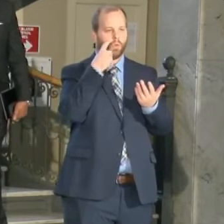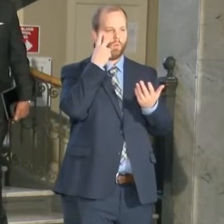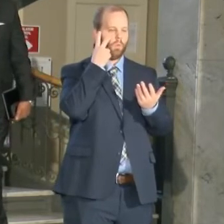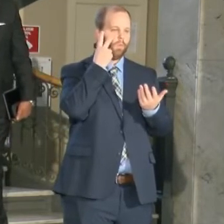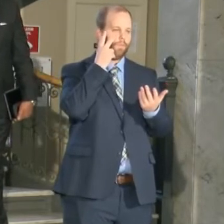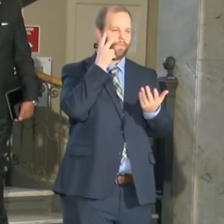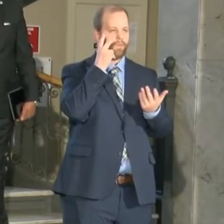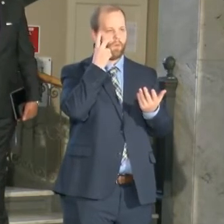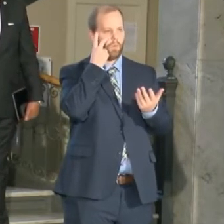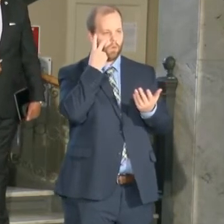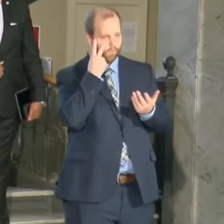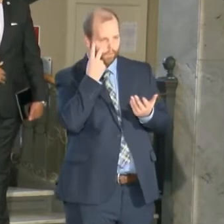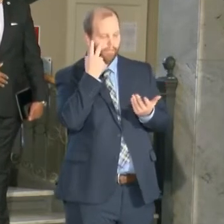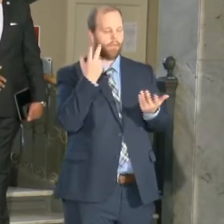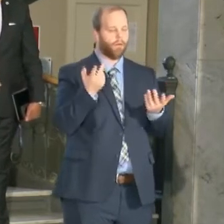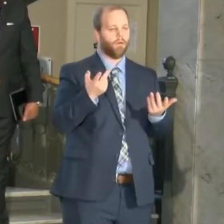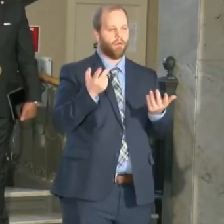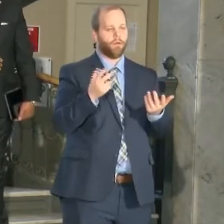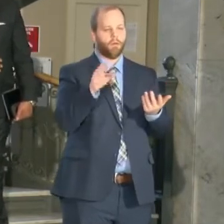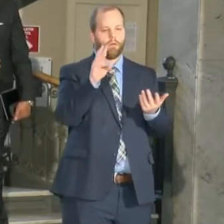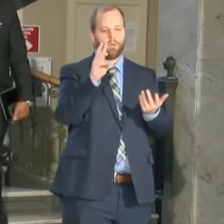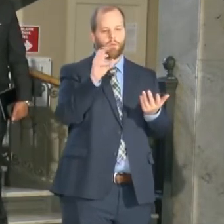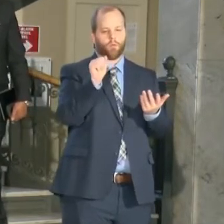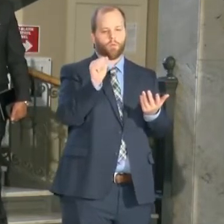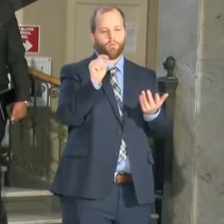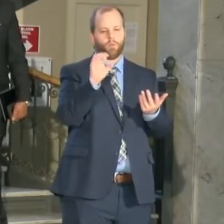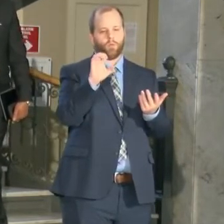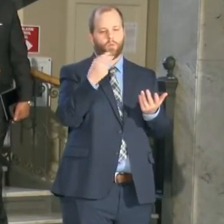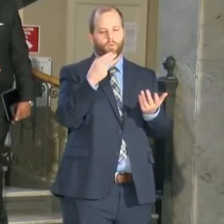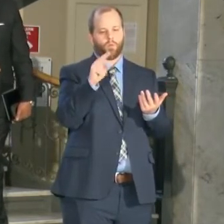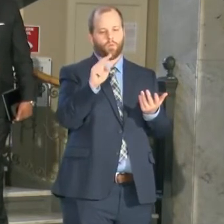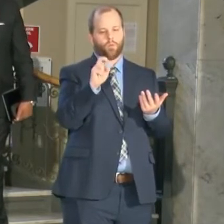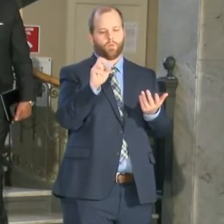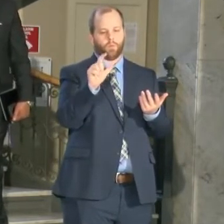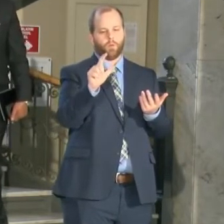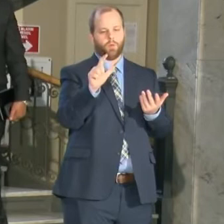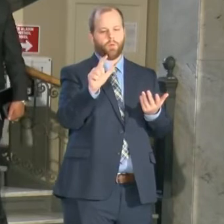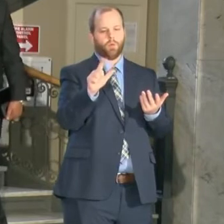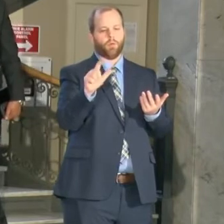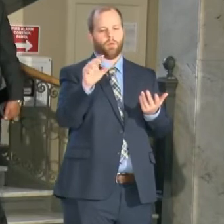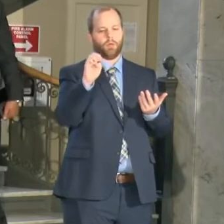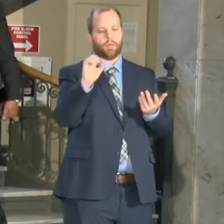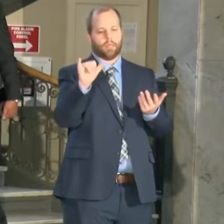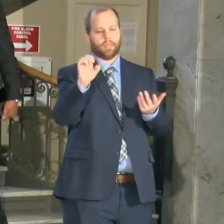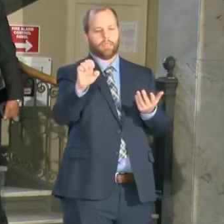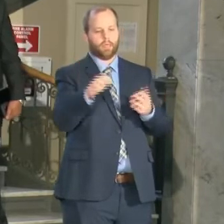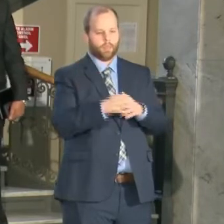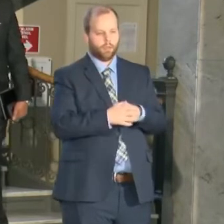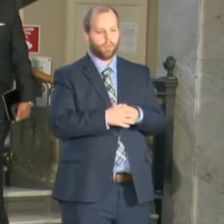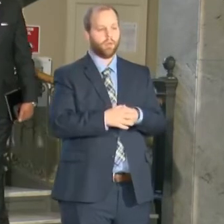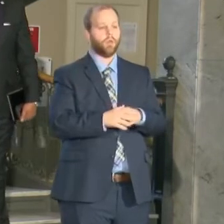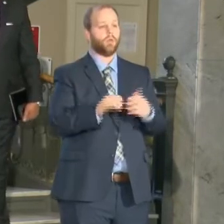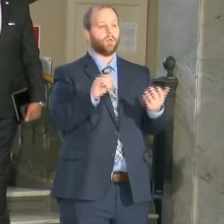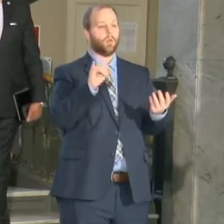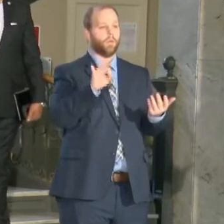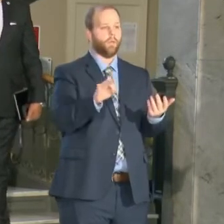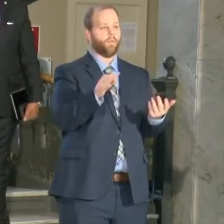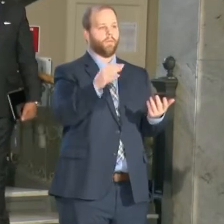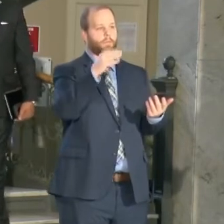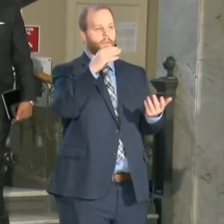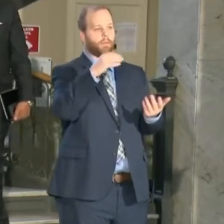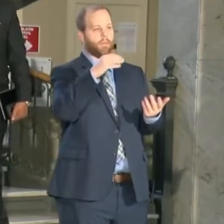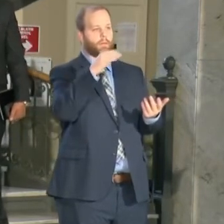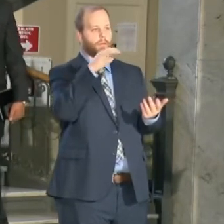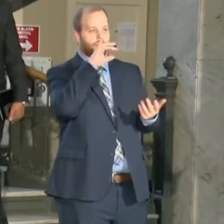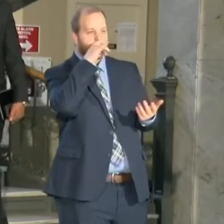social media, those individuals that may not have an understanding of what's happening when they pose with weapons or when they pose